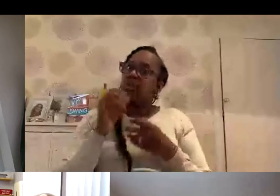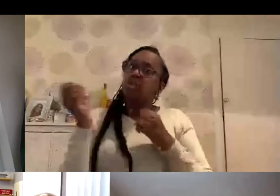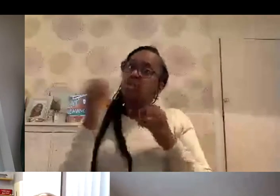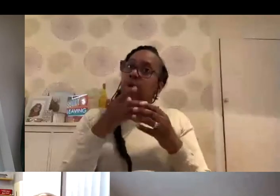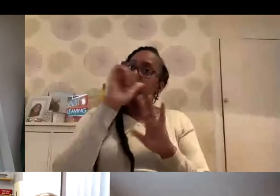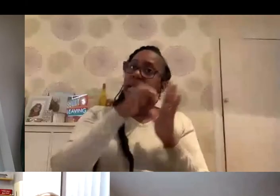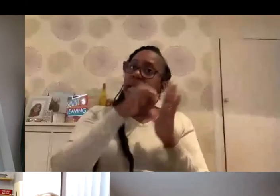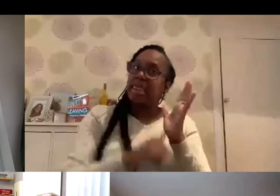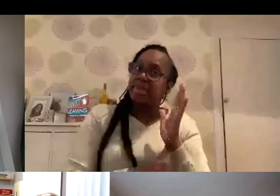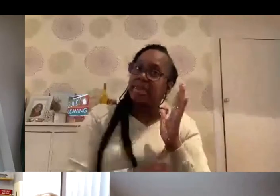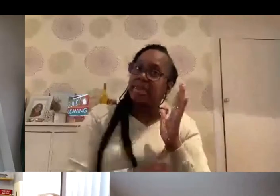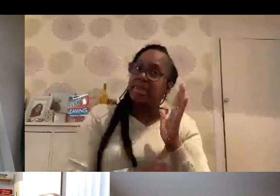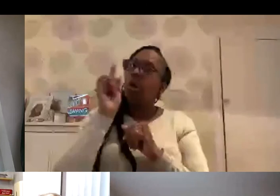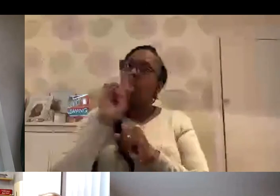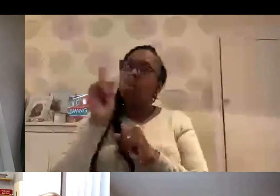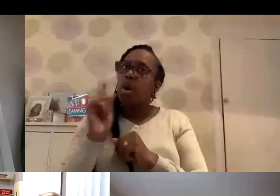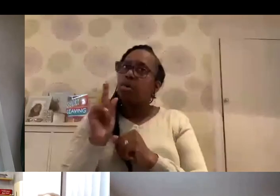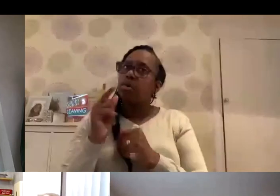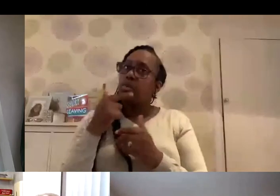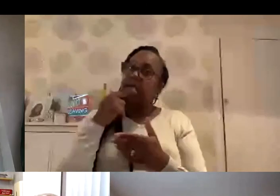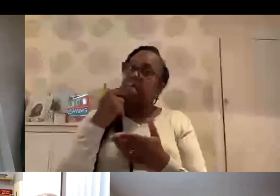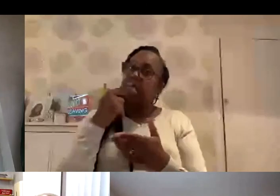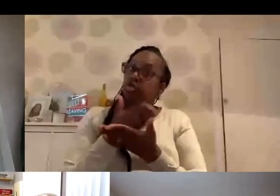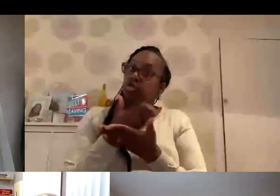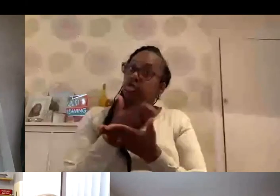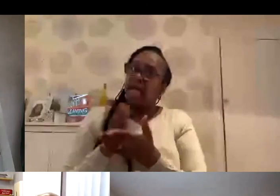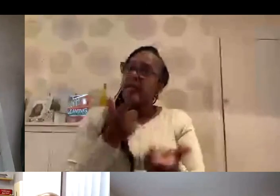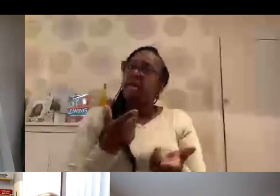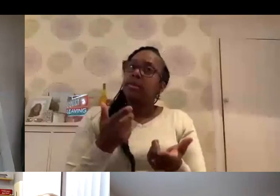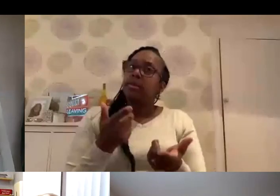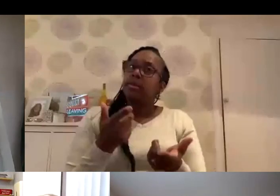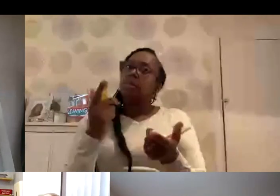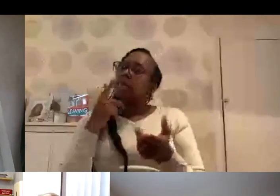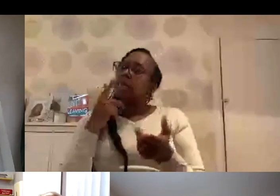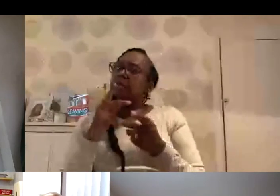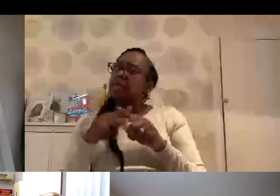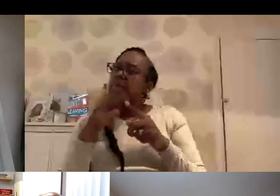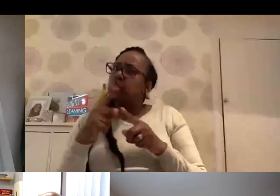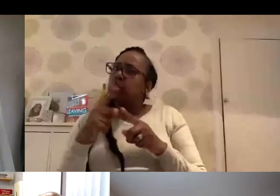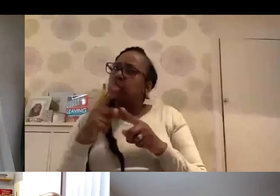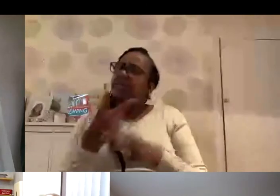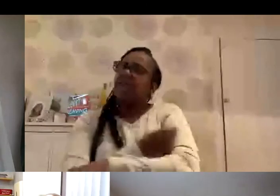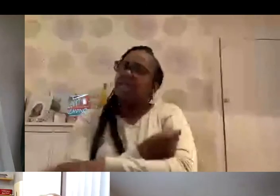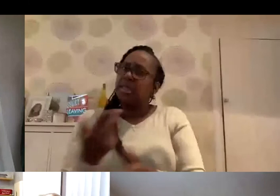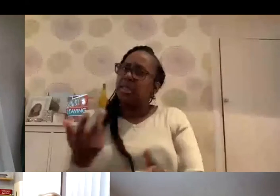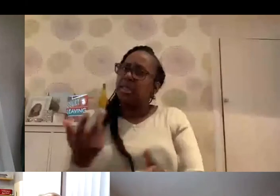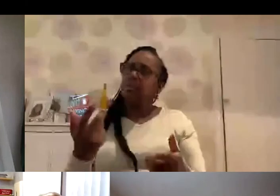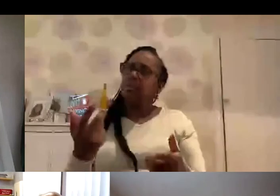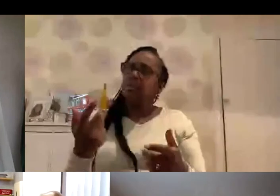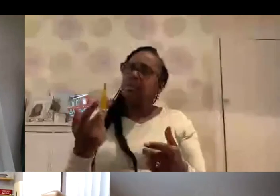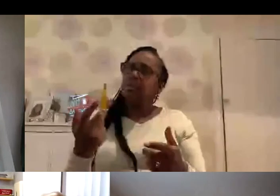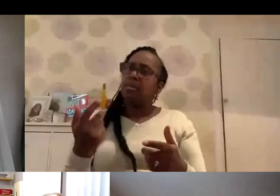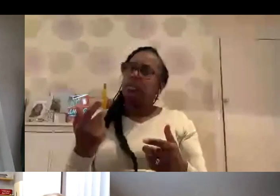that you know exactly what we're talking about, we can happily share that. And it's all about what are you actually, what did you